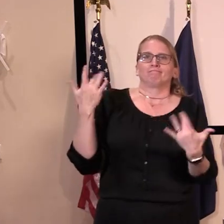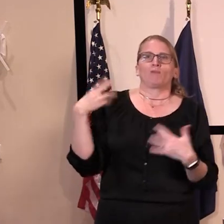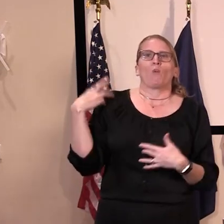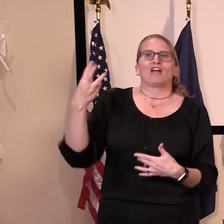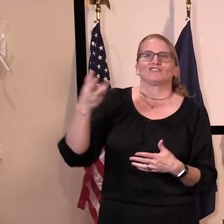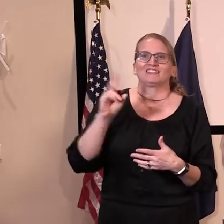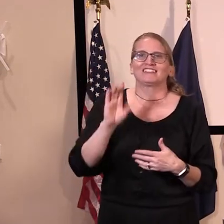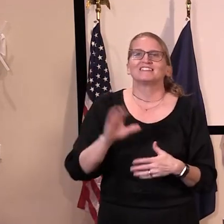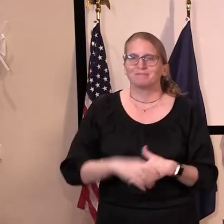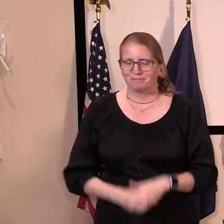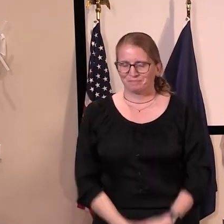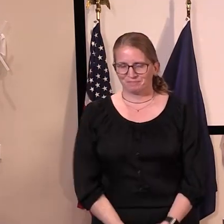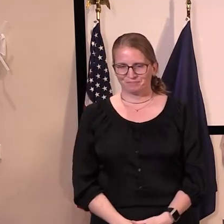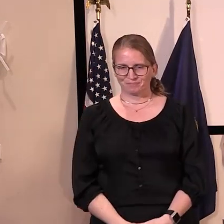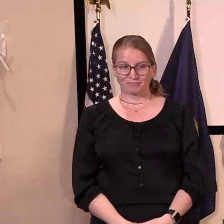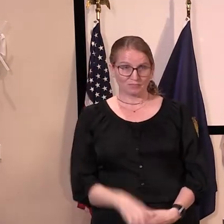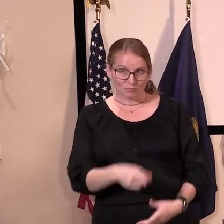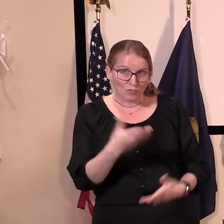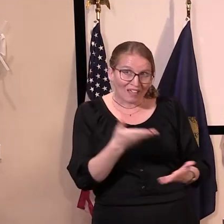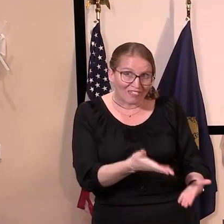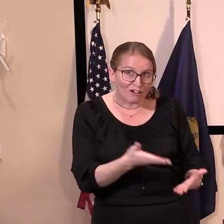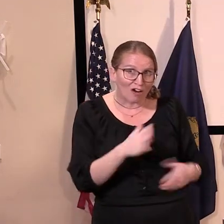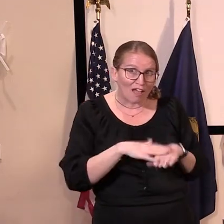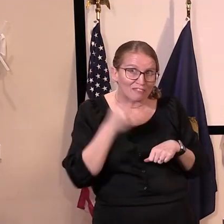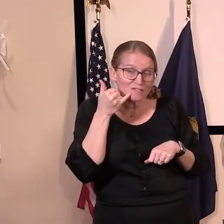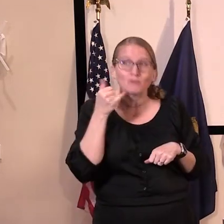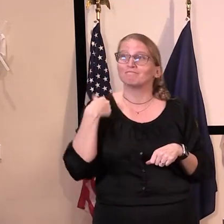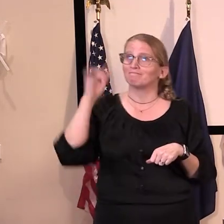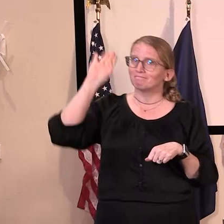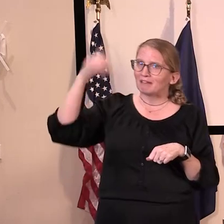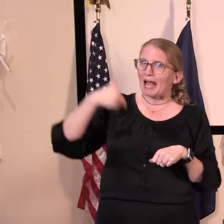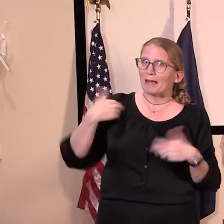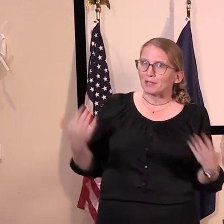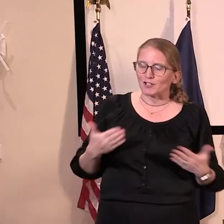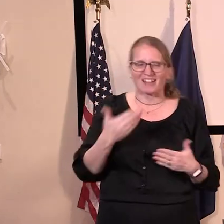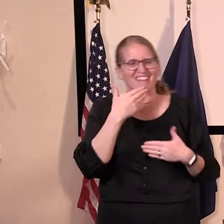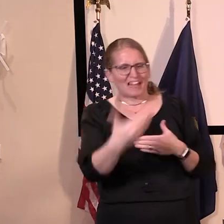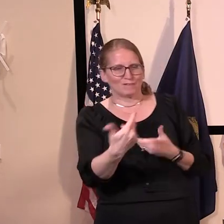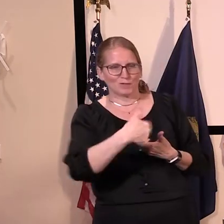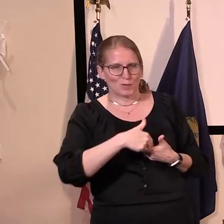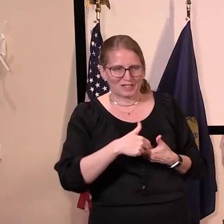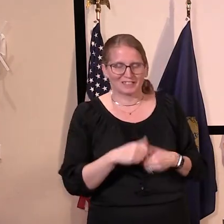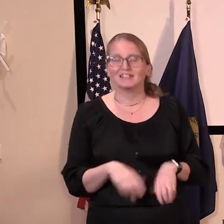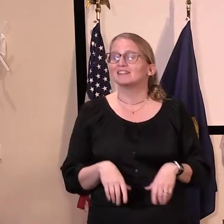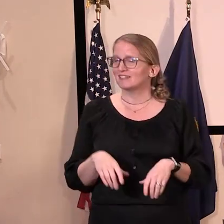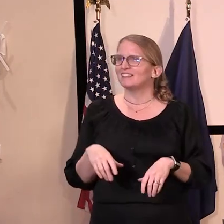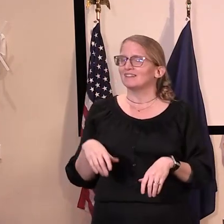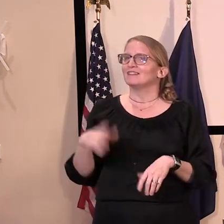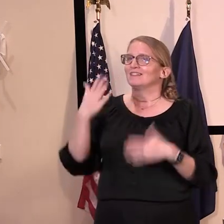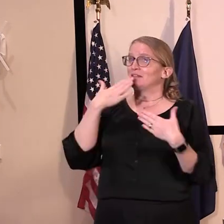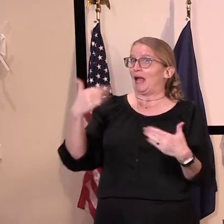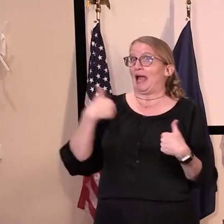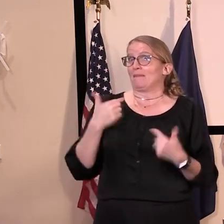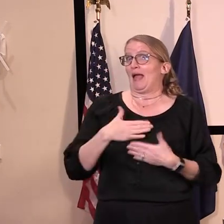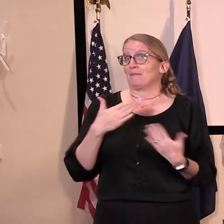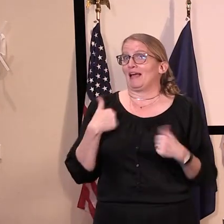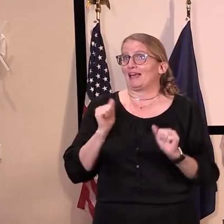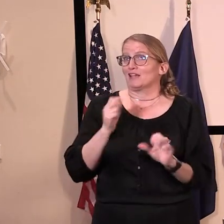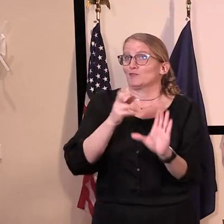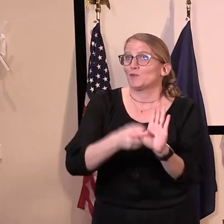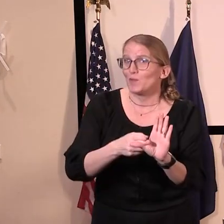on the phone? Congressman am. Governor, thanks. Well, I'm delighted to be with you.